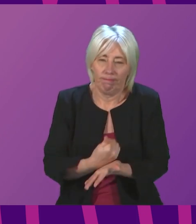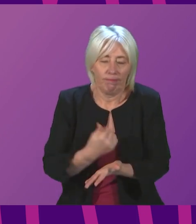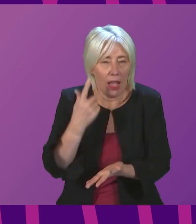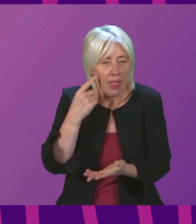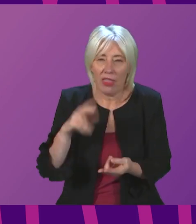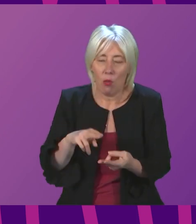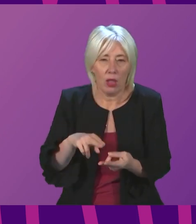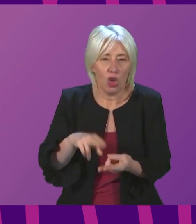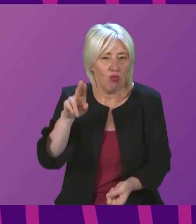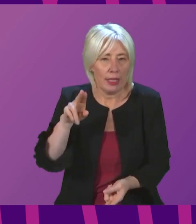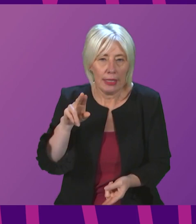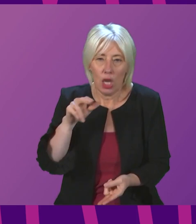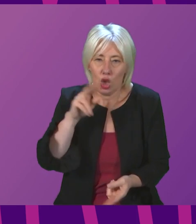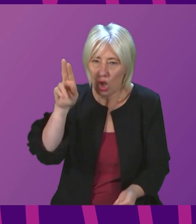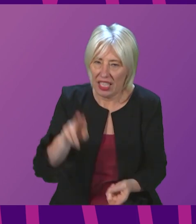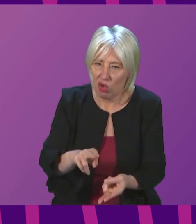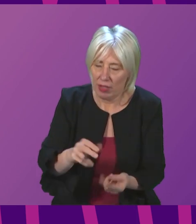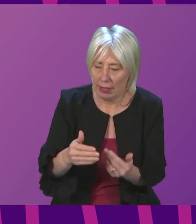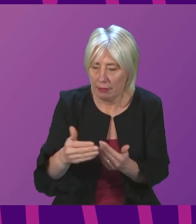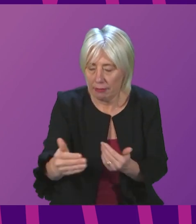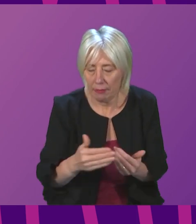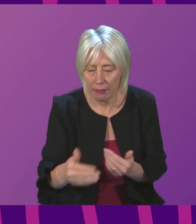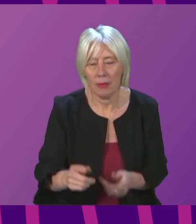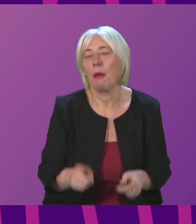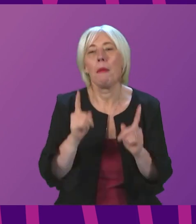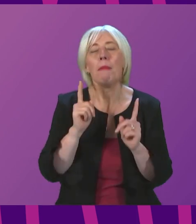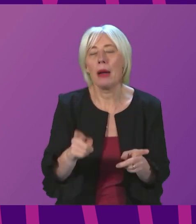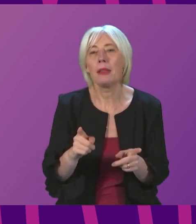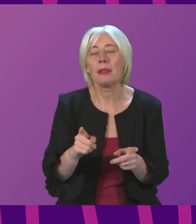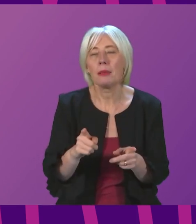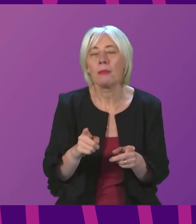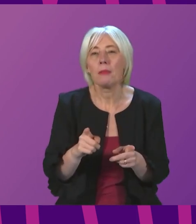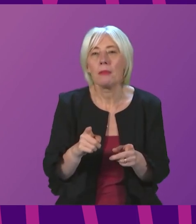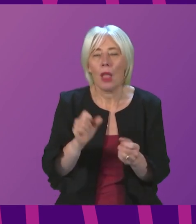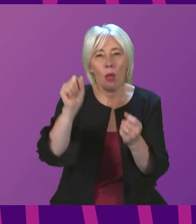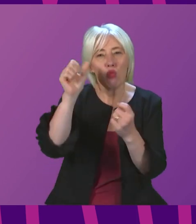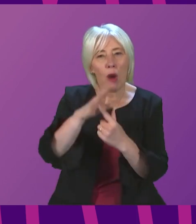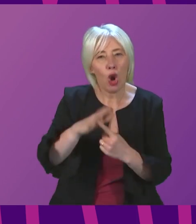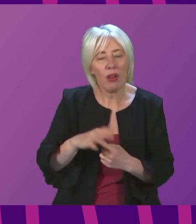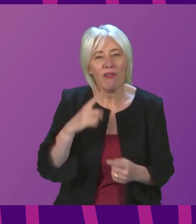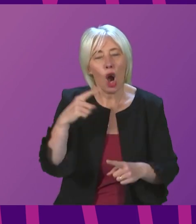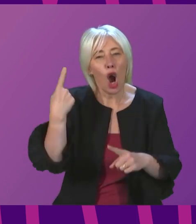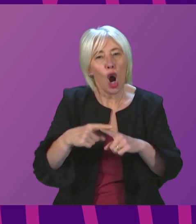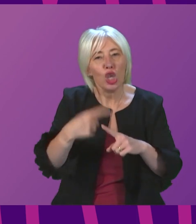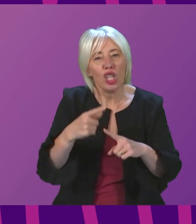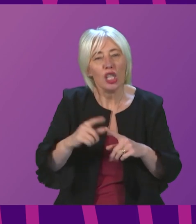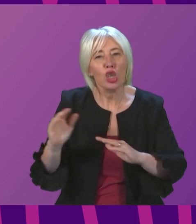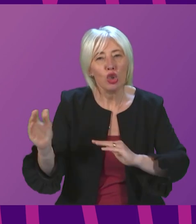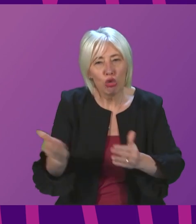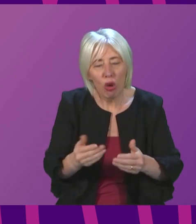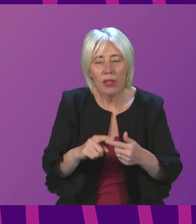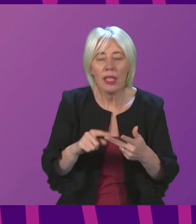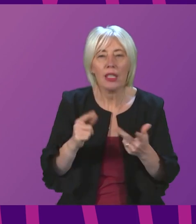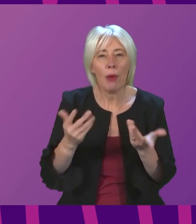not decrease in the immediate weeks that lie ahead. But the points about the priority for urgent services, the points about